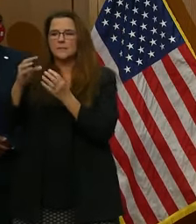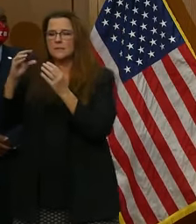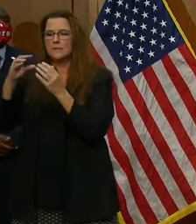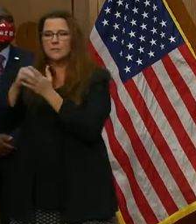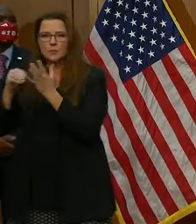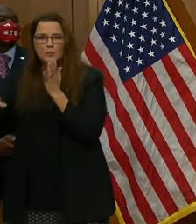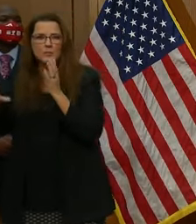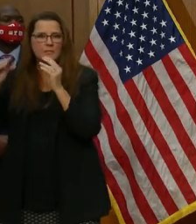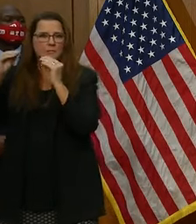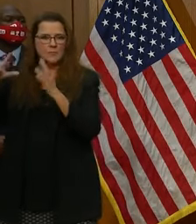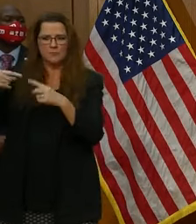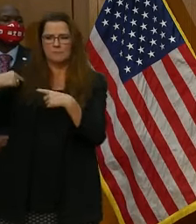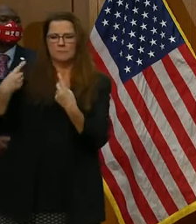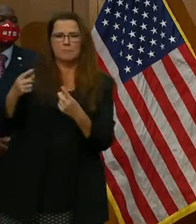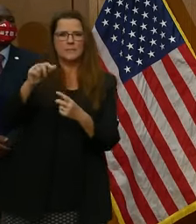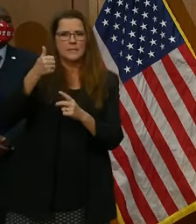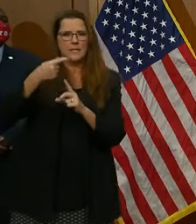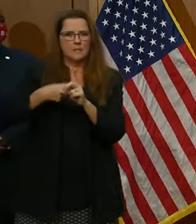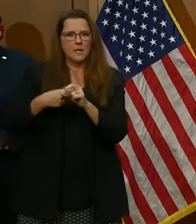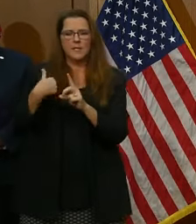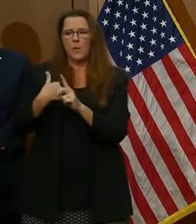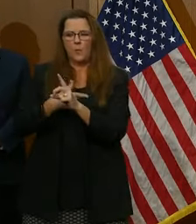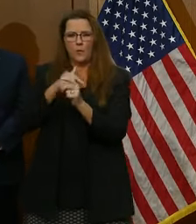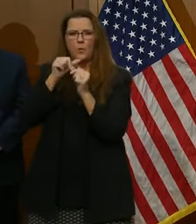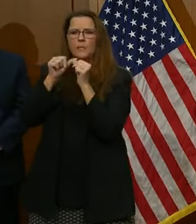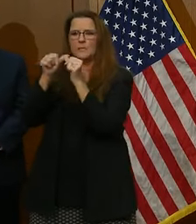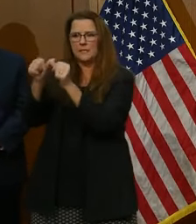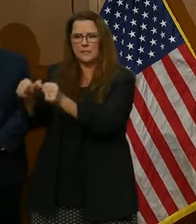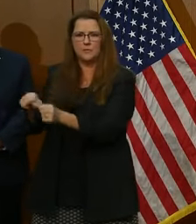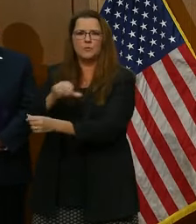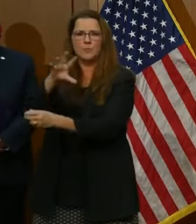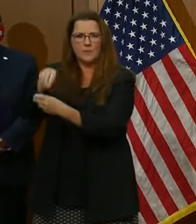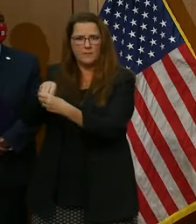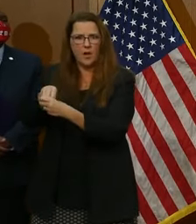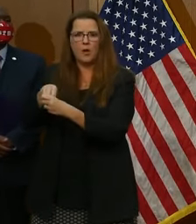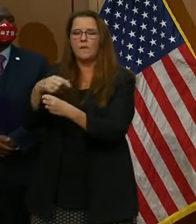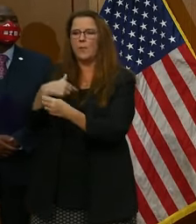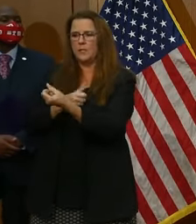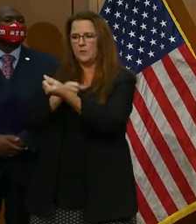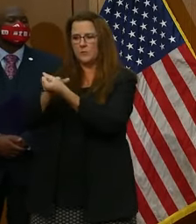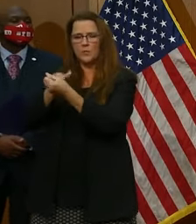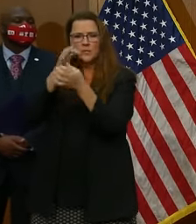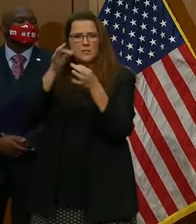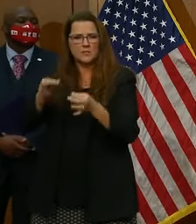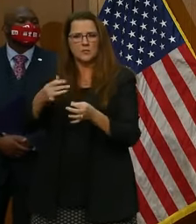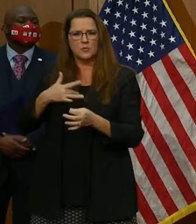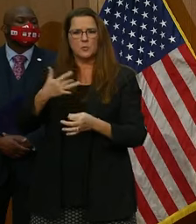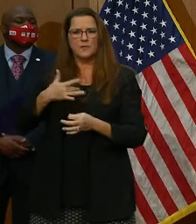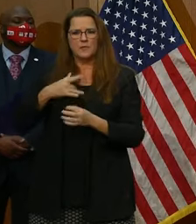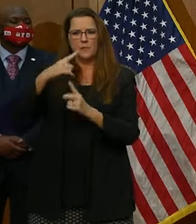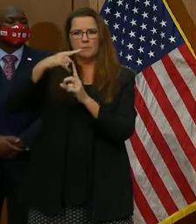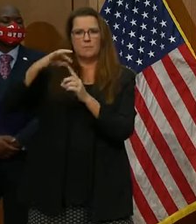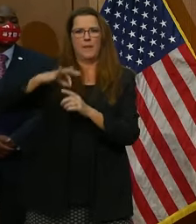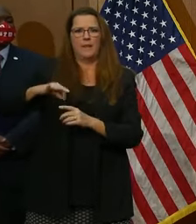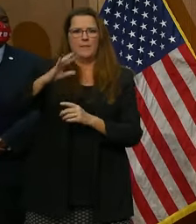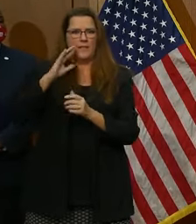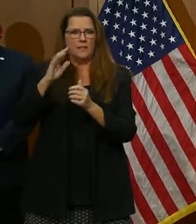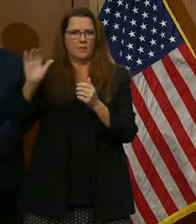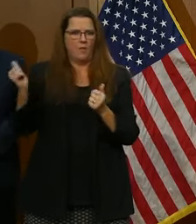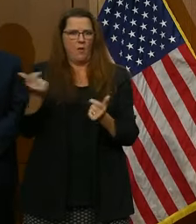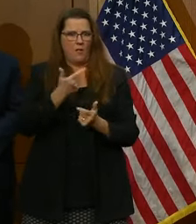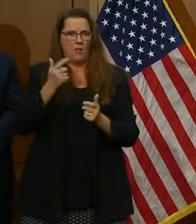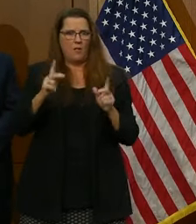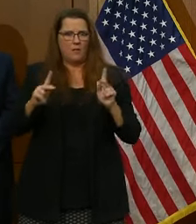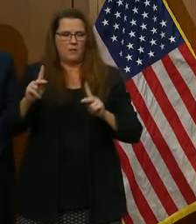months, and we will continue to do so as we support decisions that we feel are the best for all of us. We will share the updated guidance